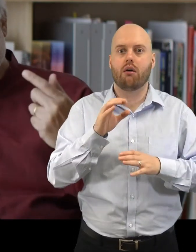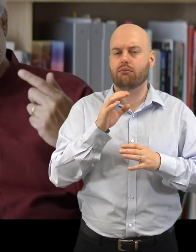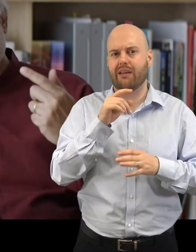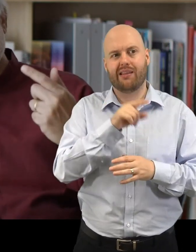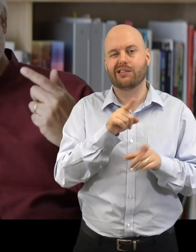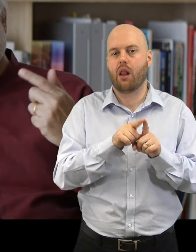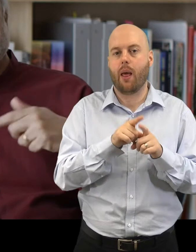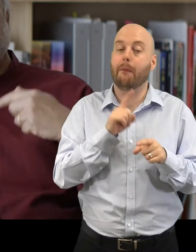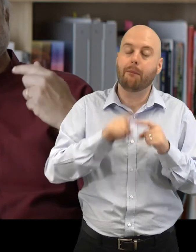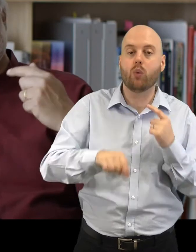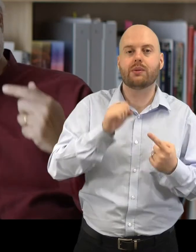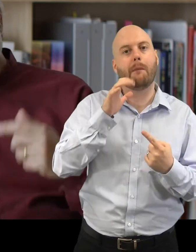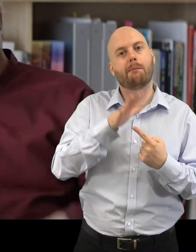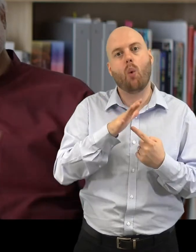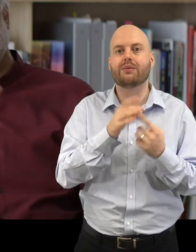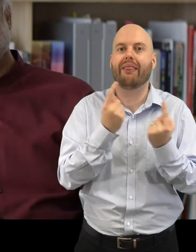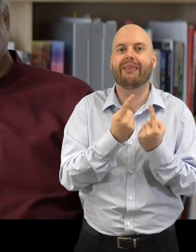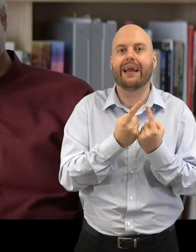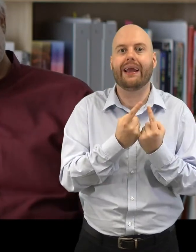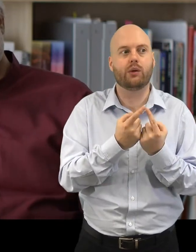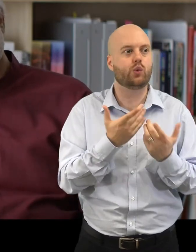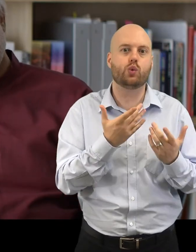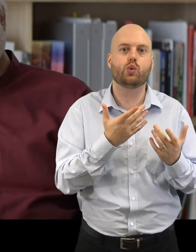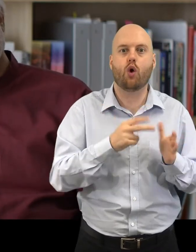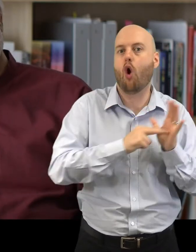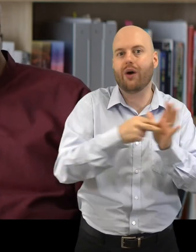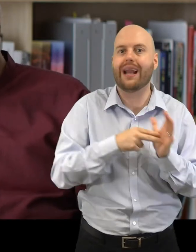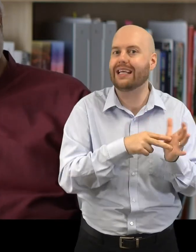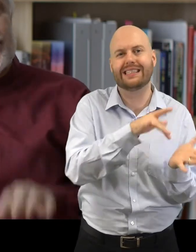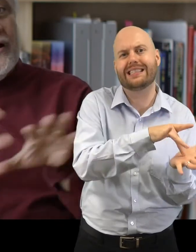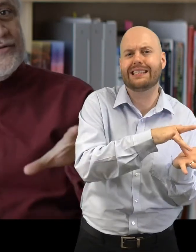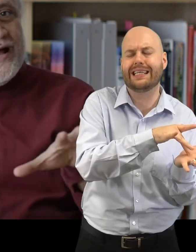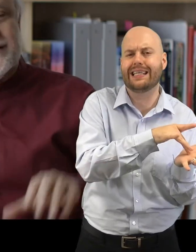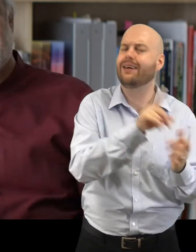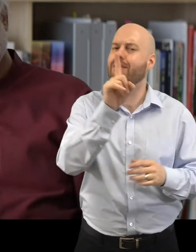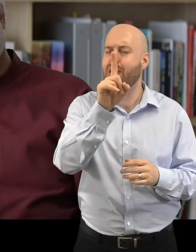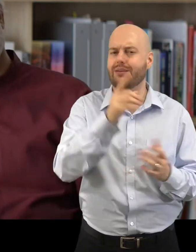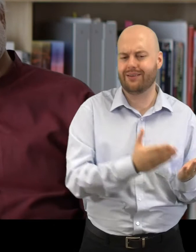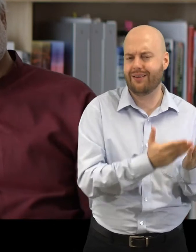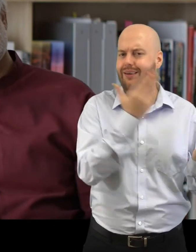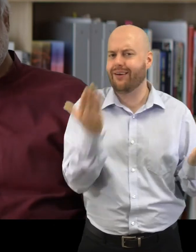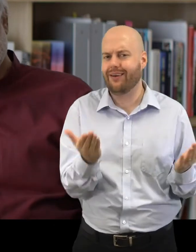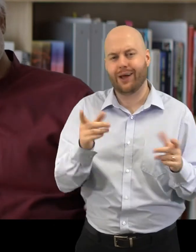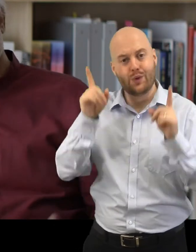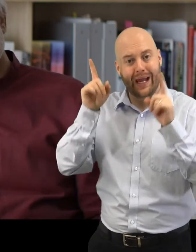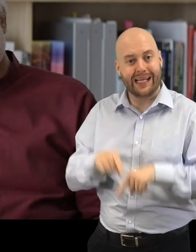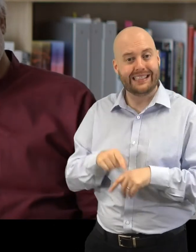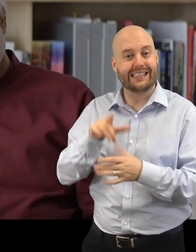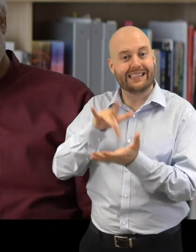most important instrument by which these cities are organized. In contrast, the Indian city, and